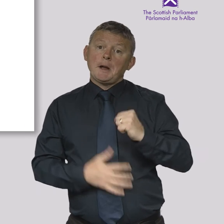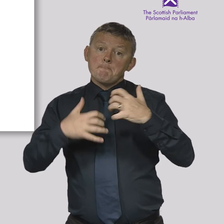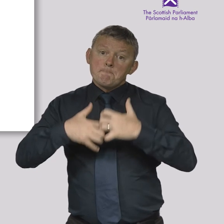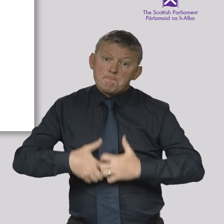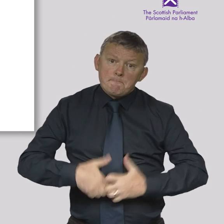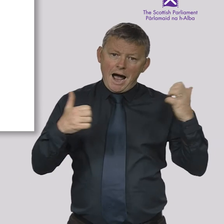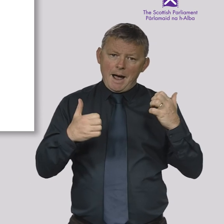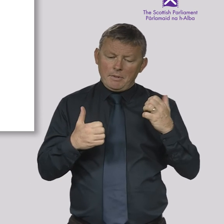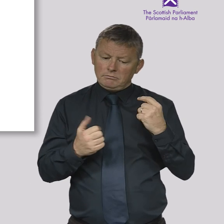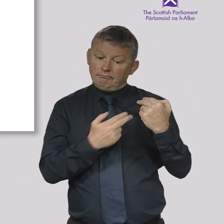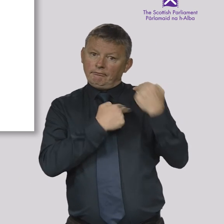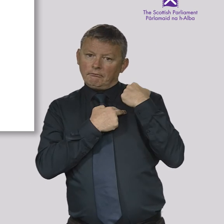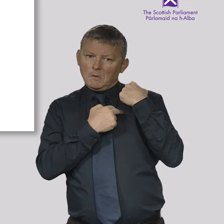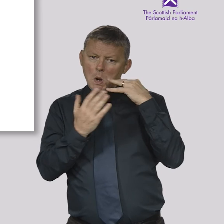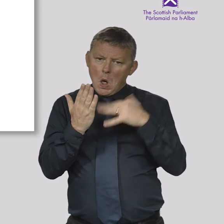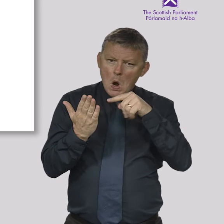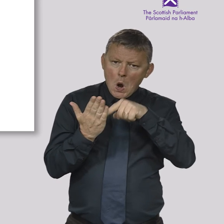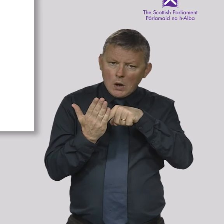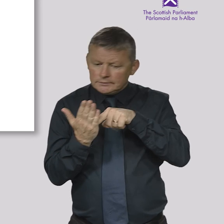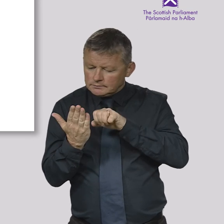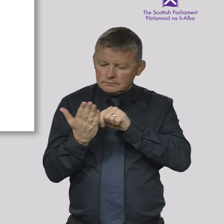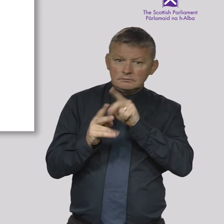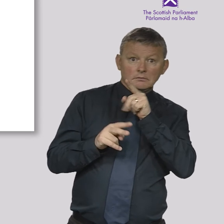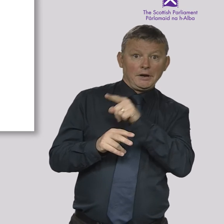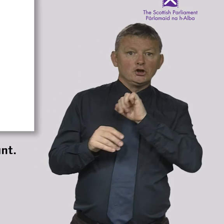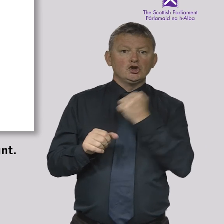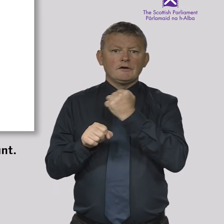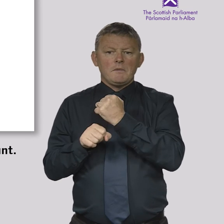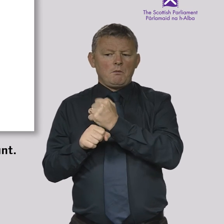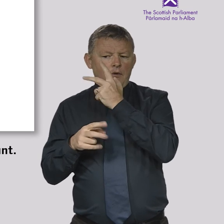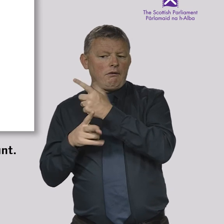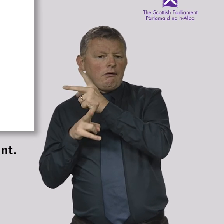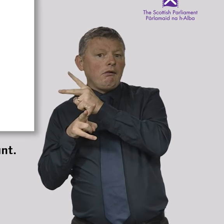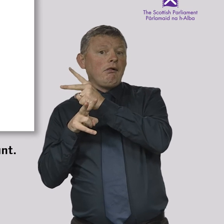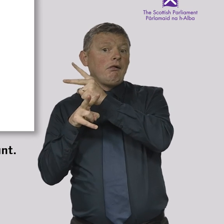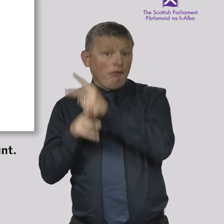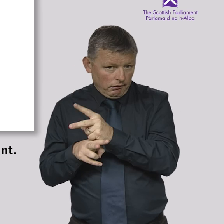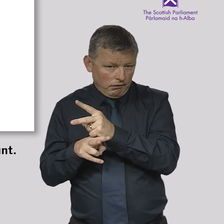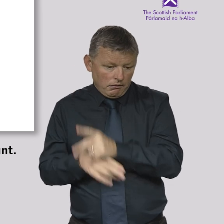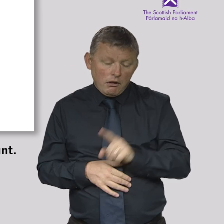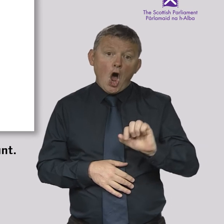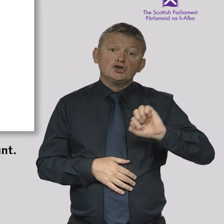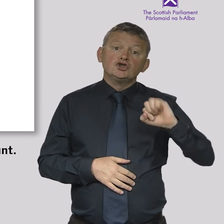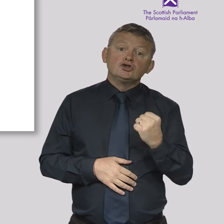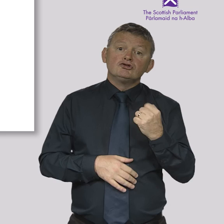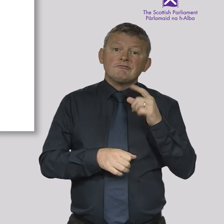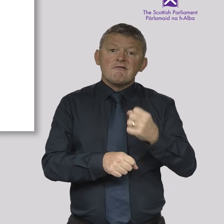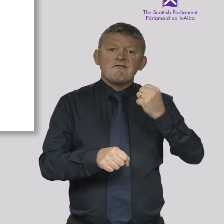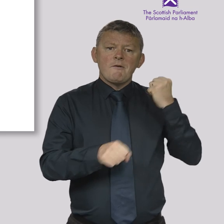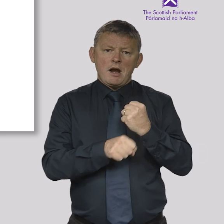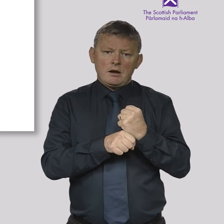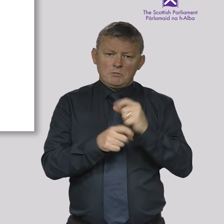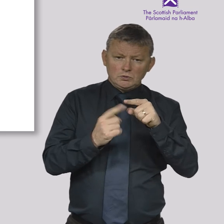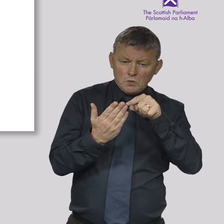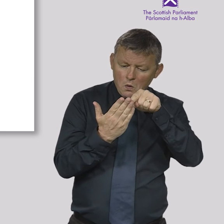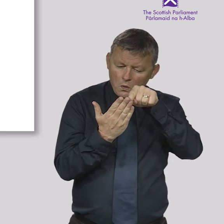The Scottish Parliament makes laws on devolved matters and holds the Scottish Government to account. The Scottish Government